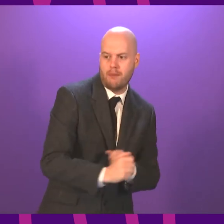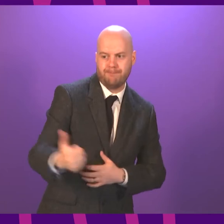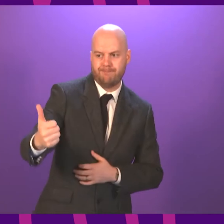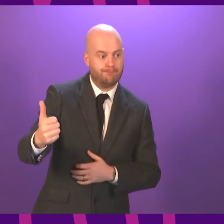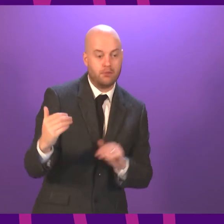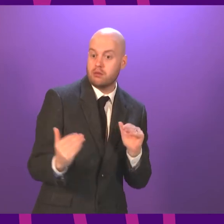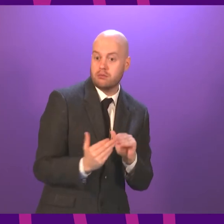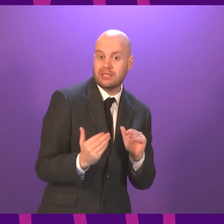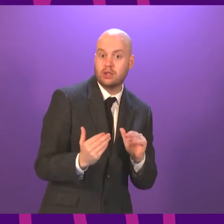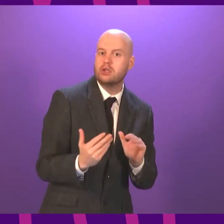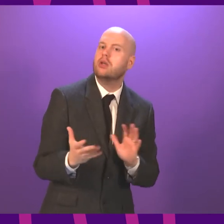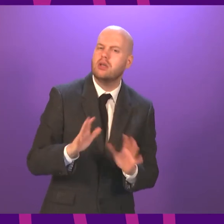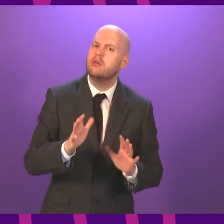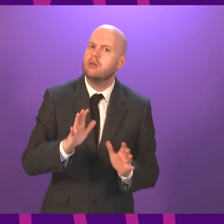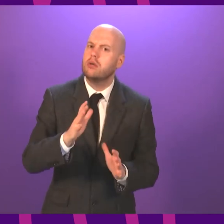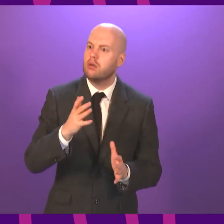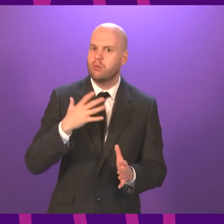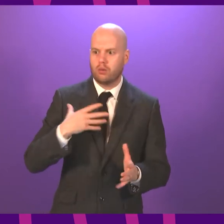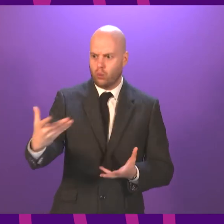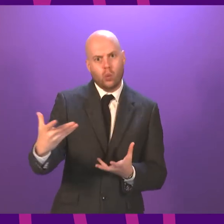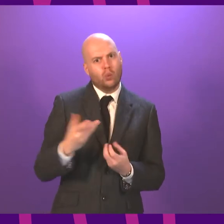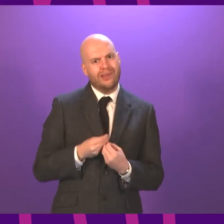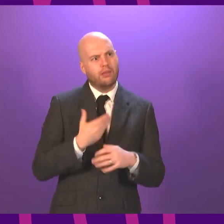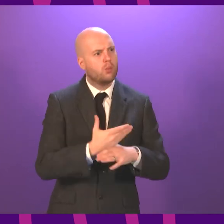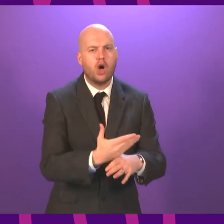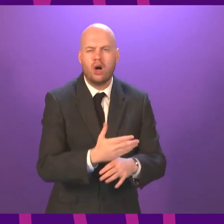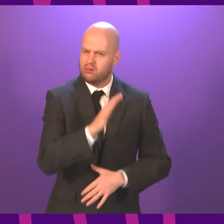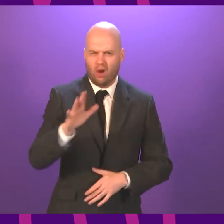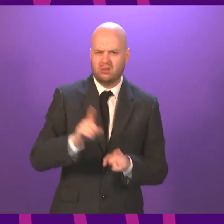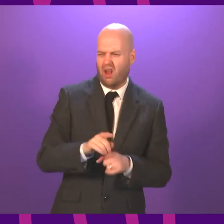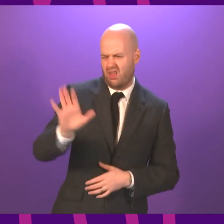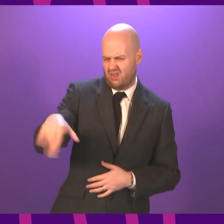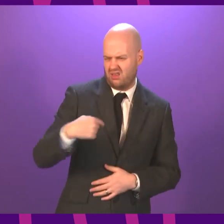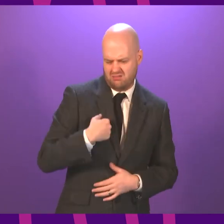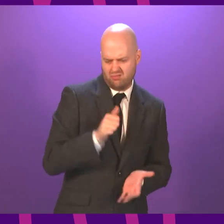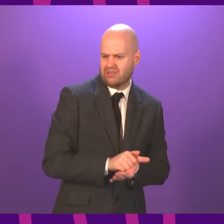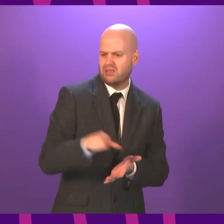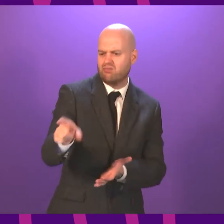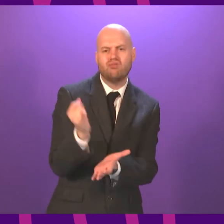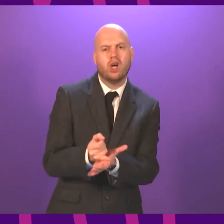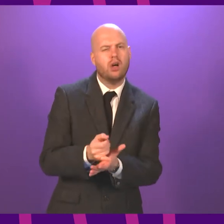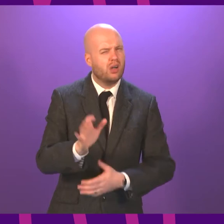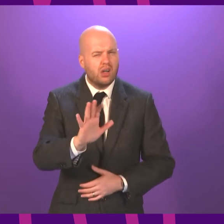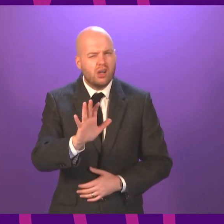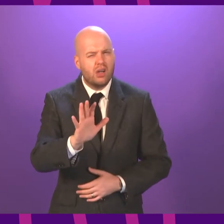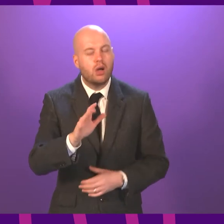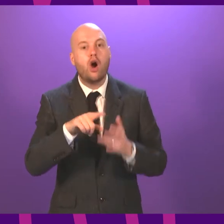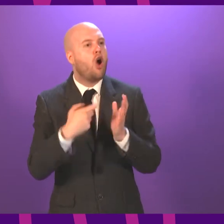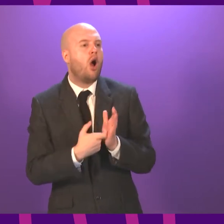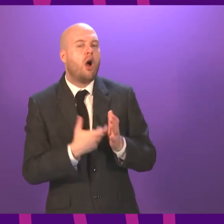there is a fundamentally different system in place this year. Not one based on algorithms, but one based on teacher